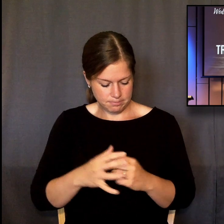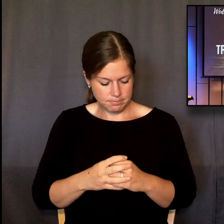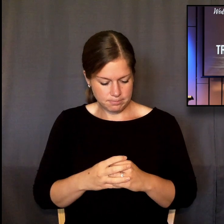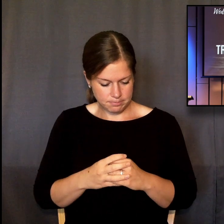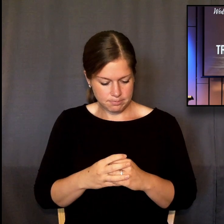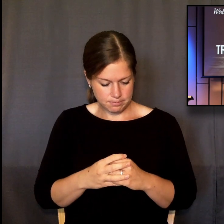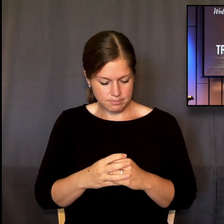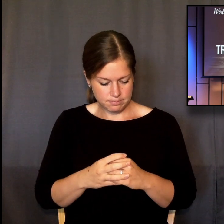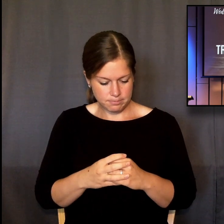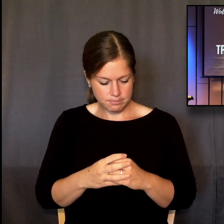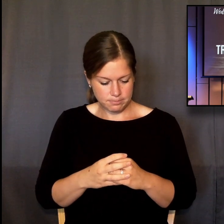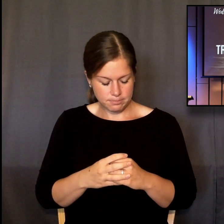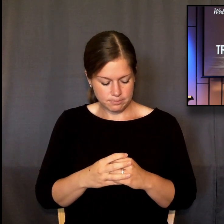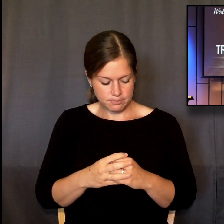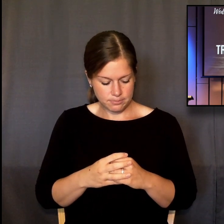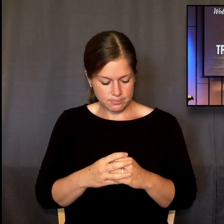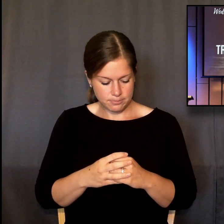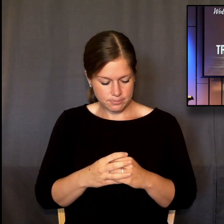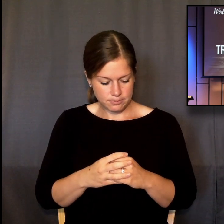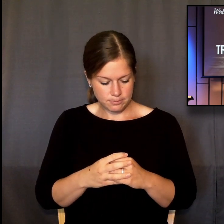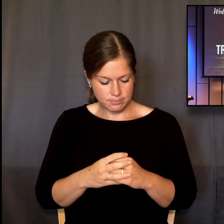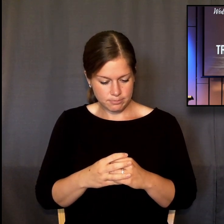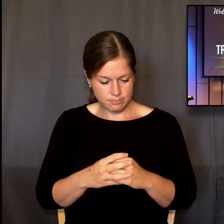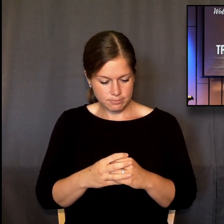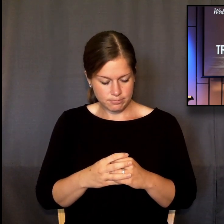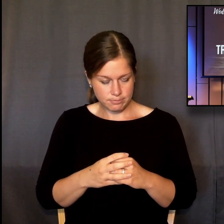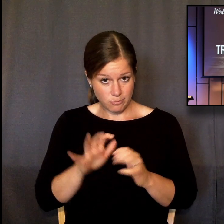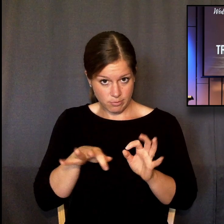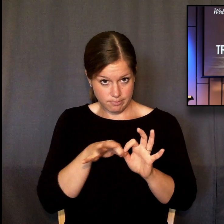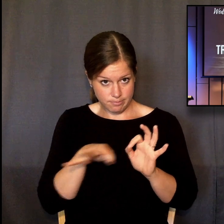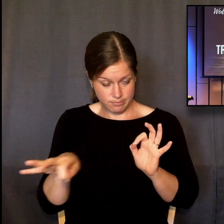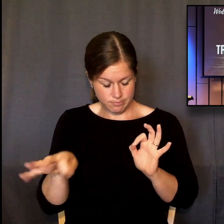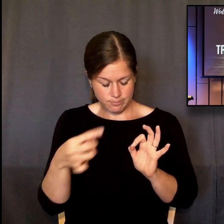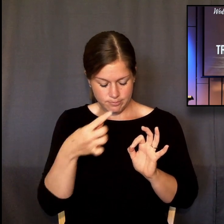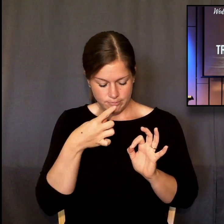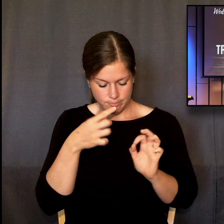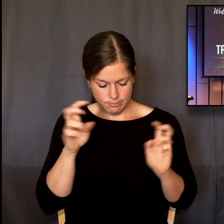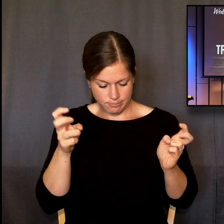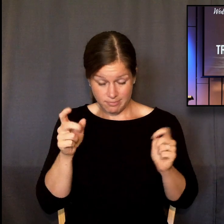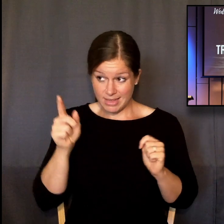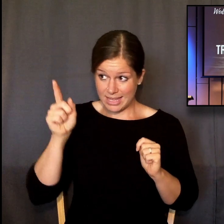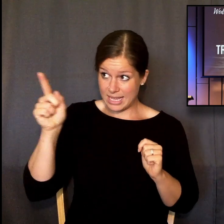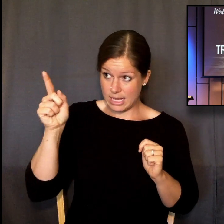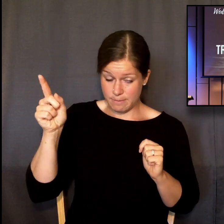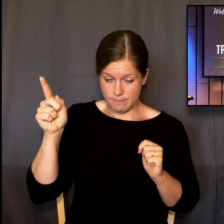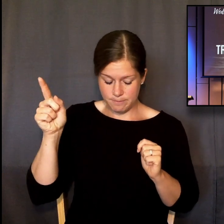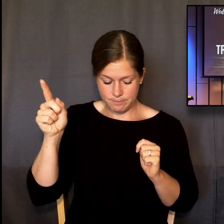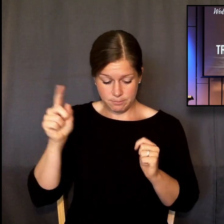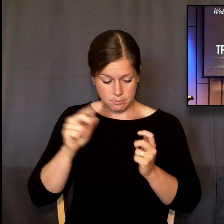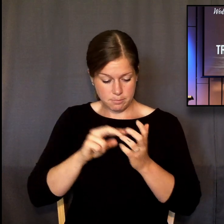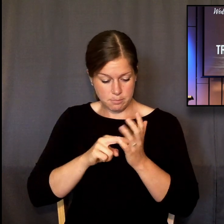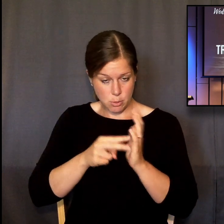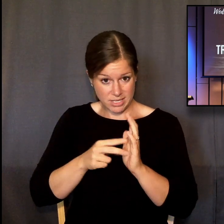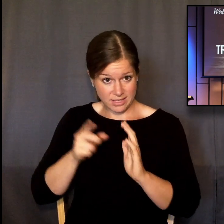this verse says, middle of the text, him, the purpose of him,